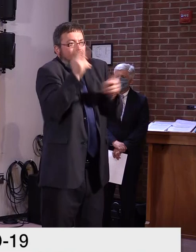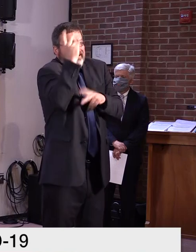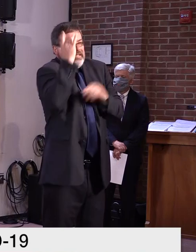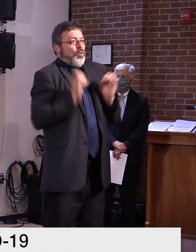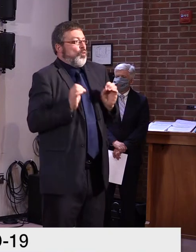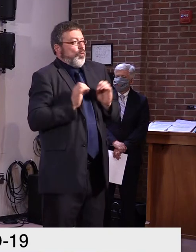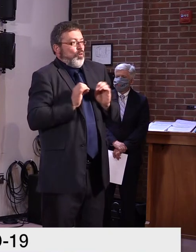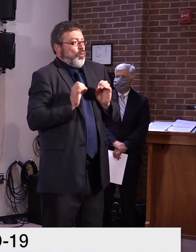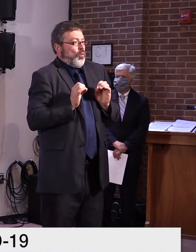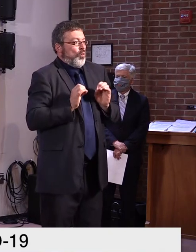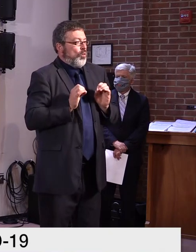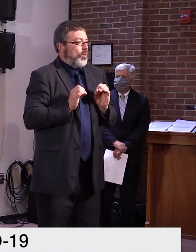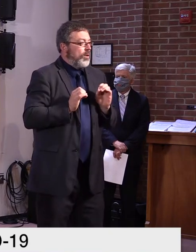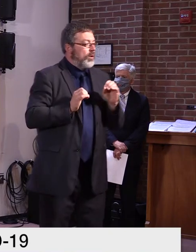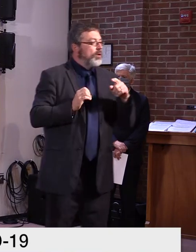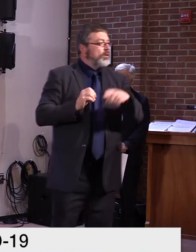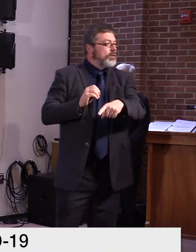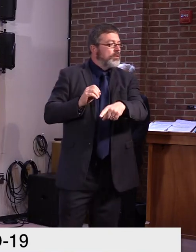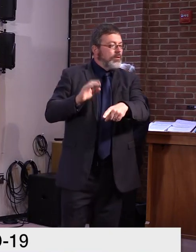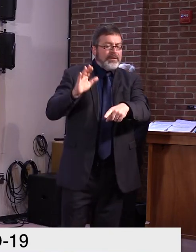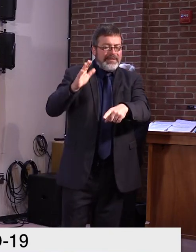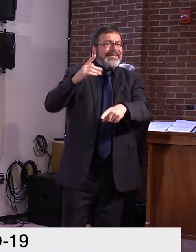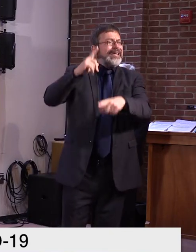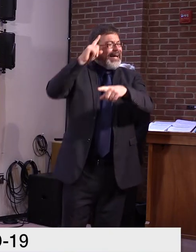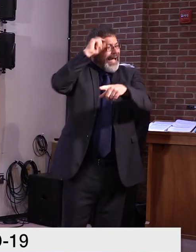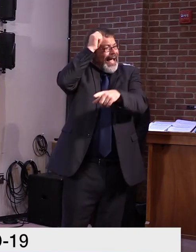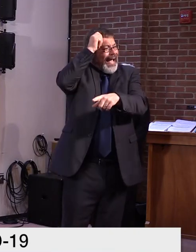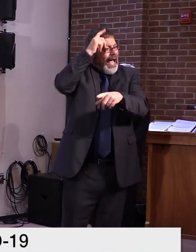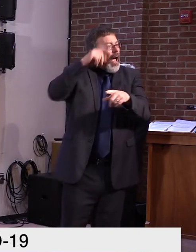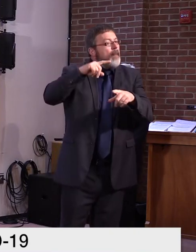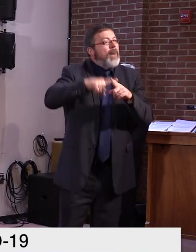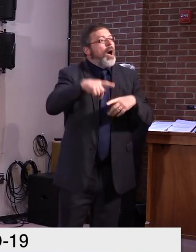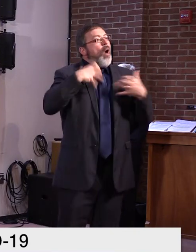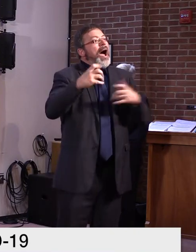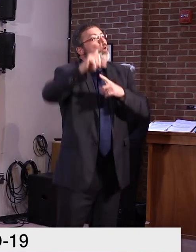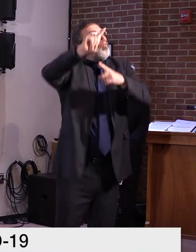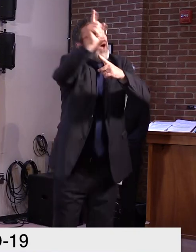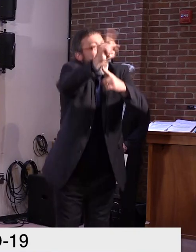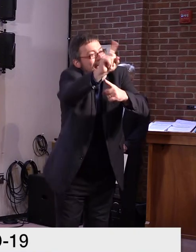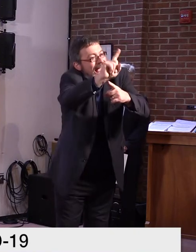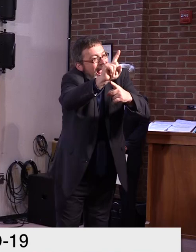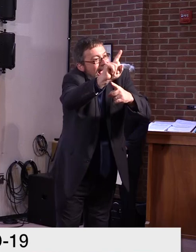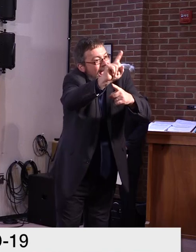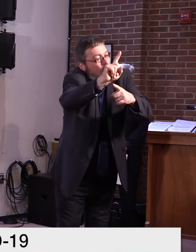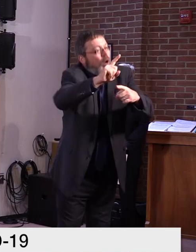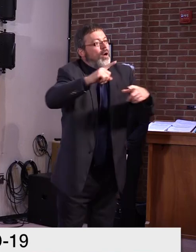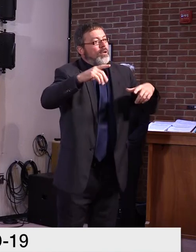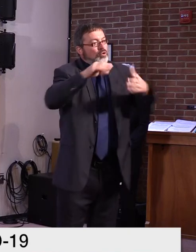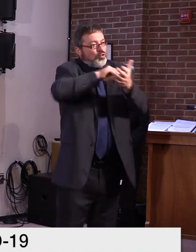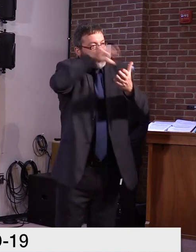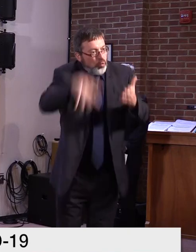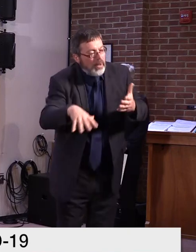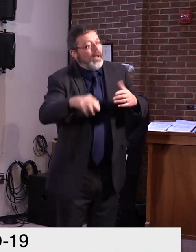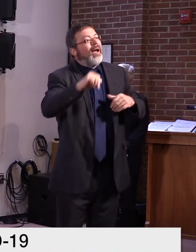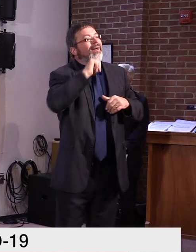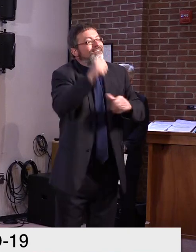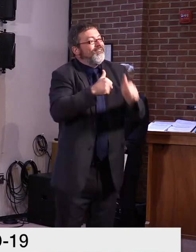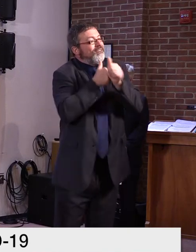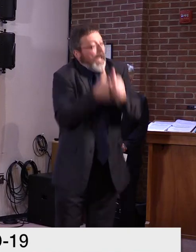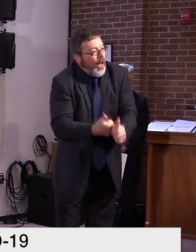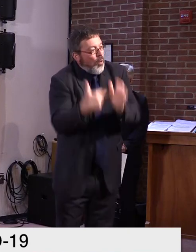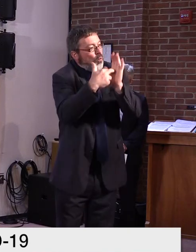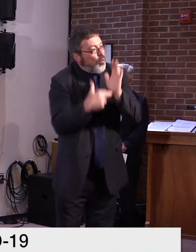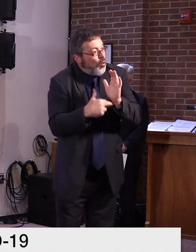but I, I'm interested in where there were 30 of the 38 at the UDM or are they spread all across